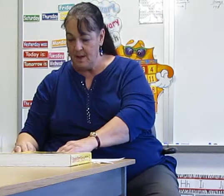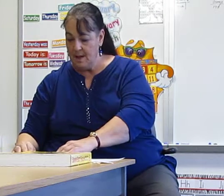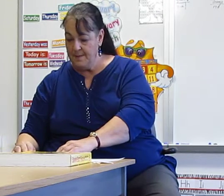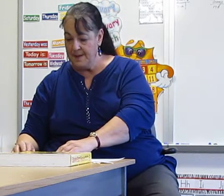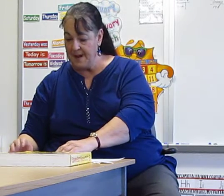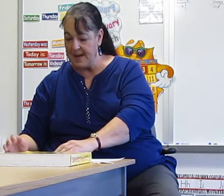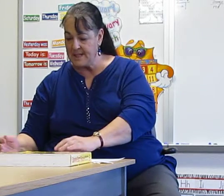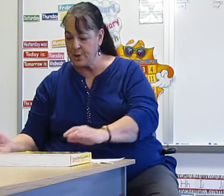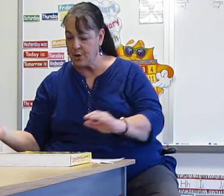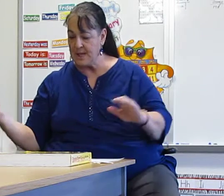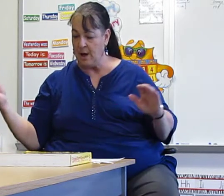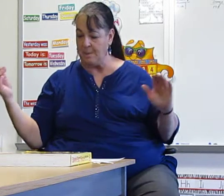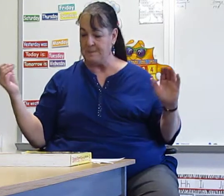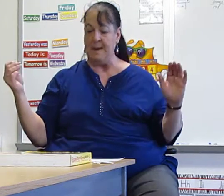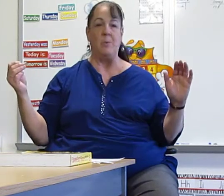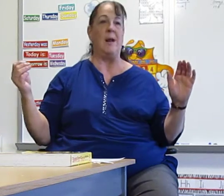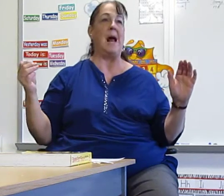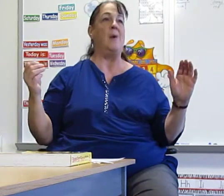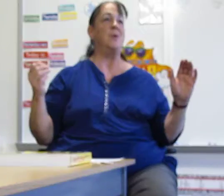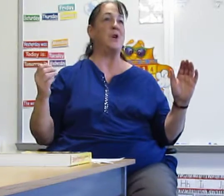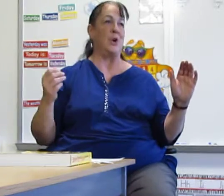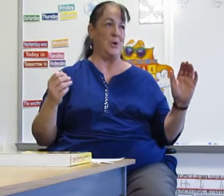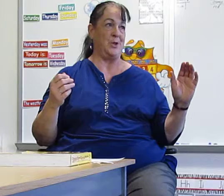The nice nurse helped me when I was hurt.